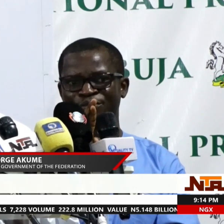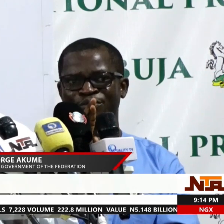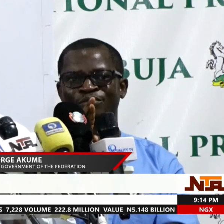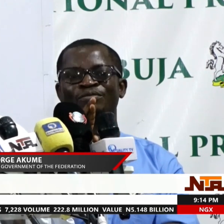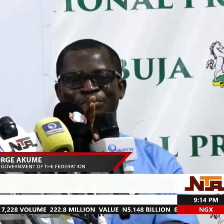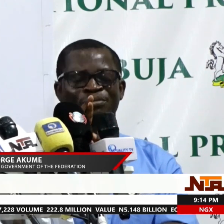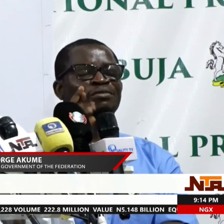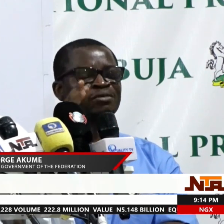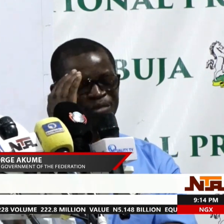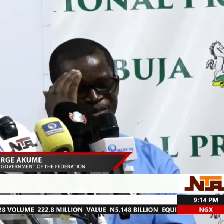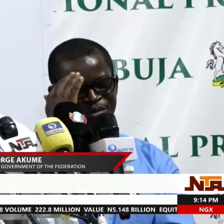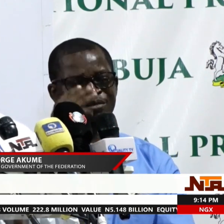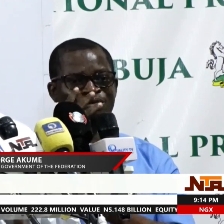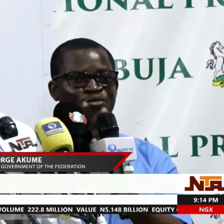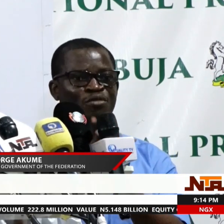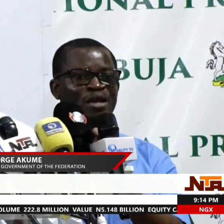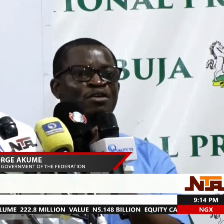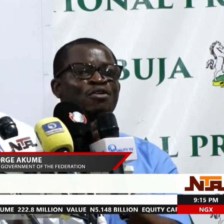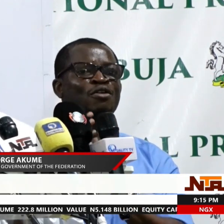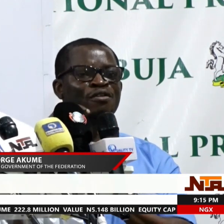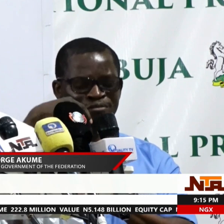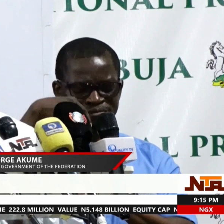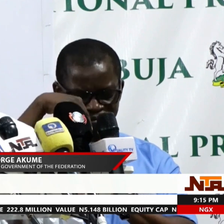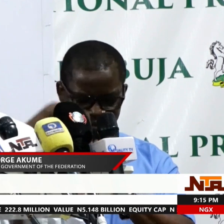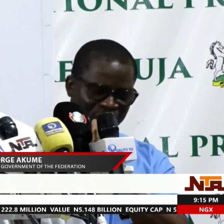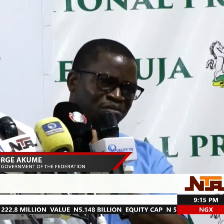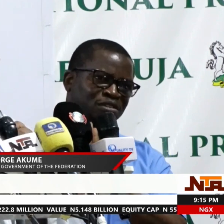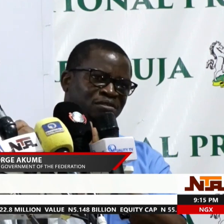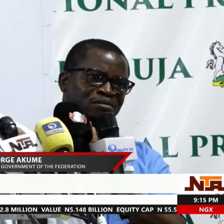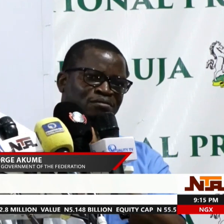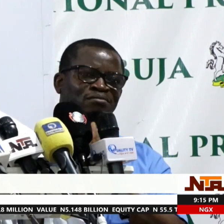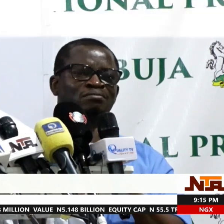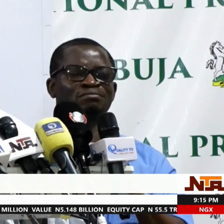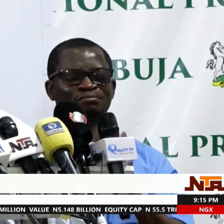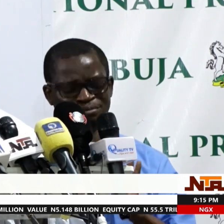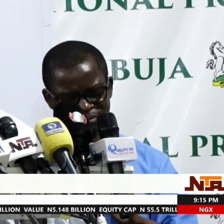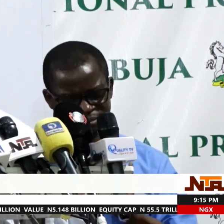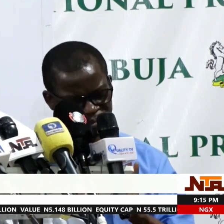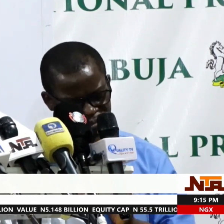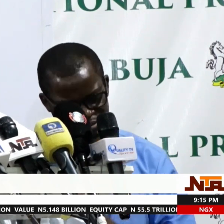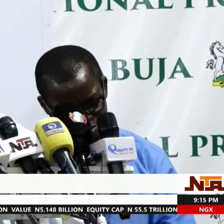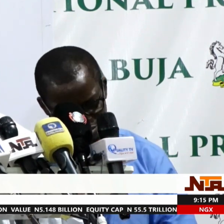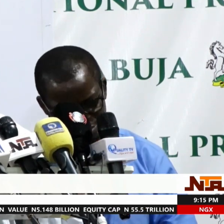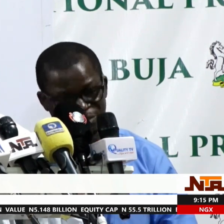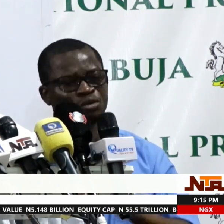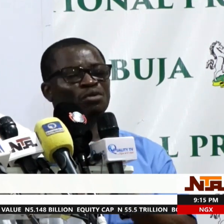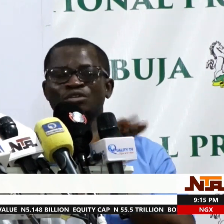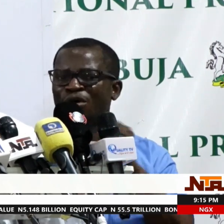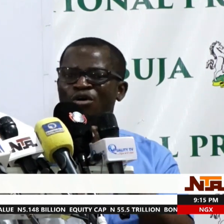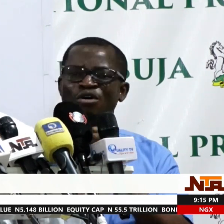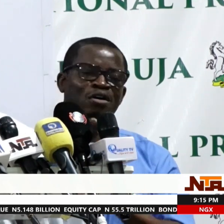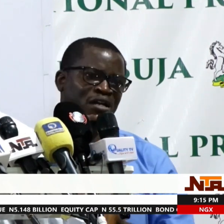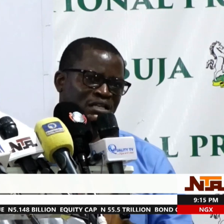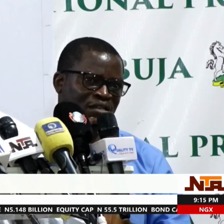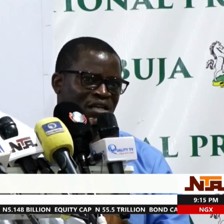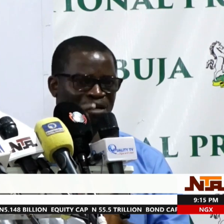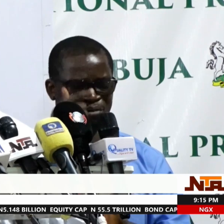aware of and deeply sympathizes with all Nigerians about the economic